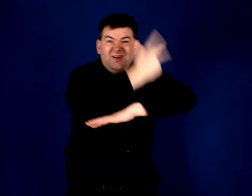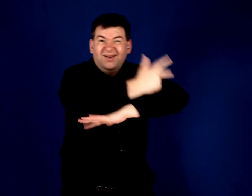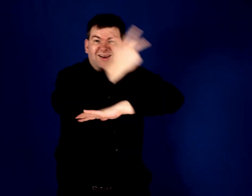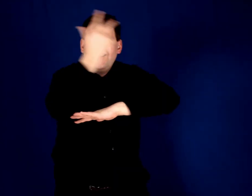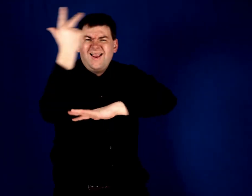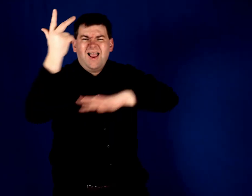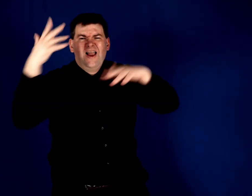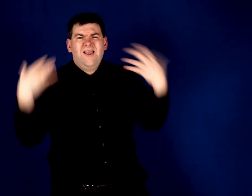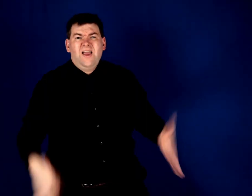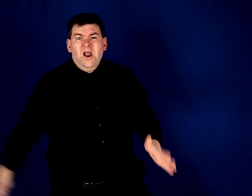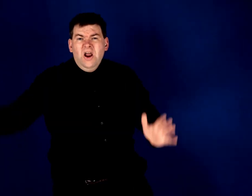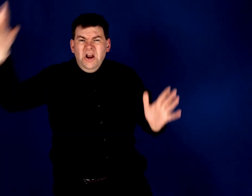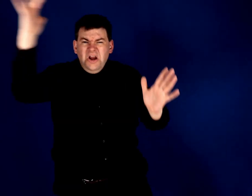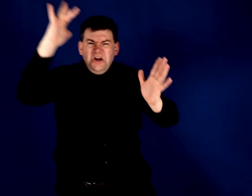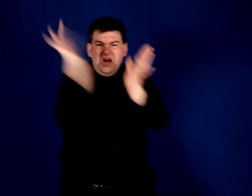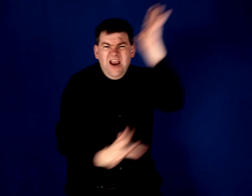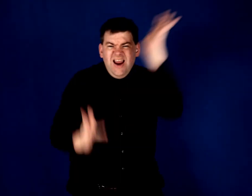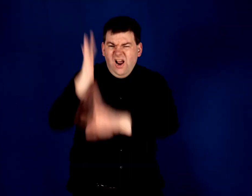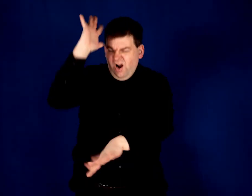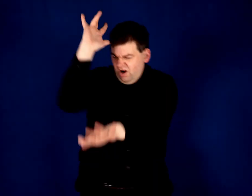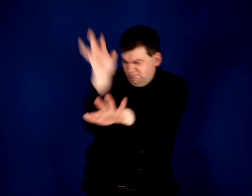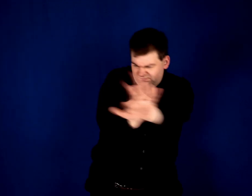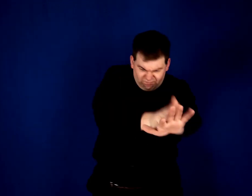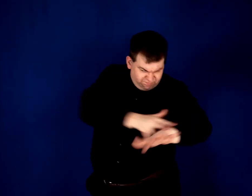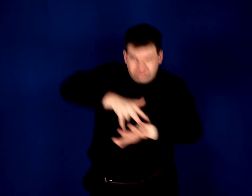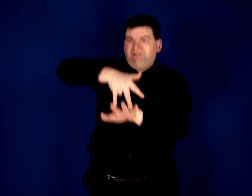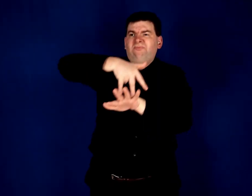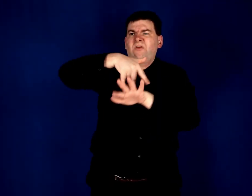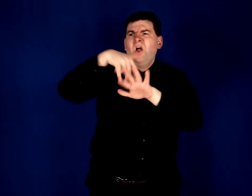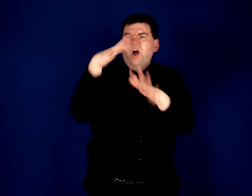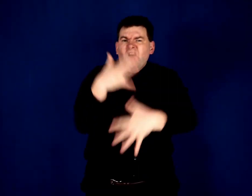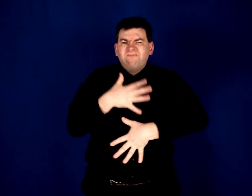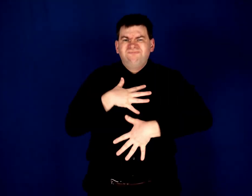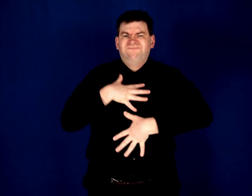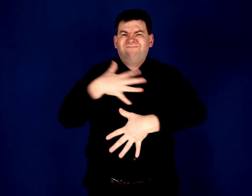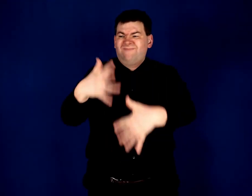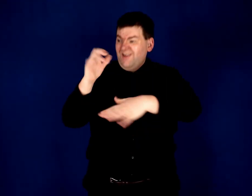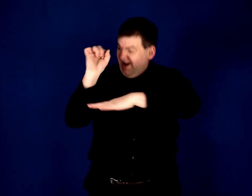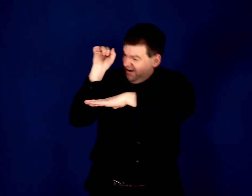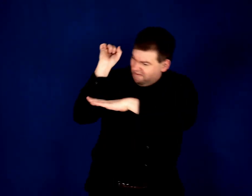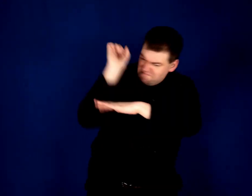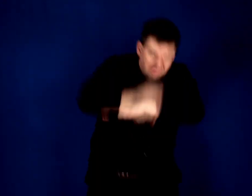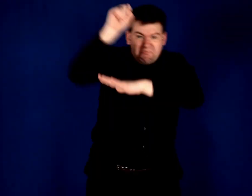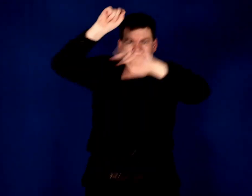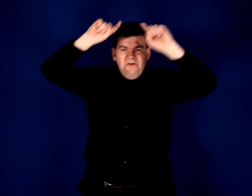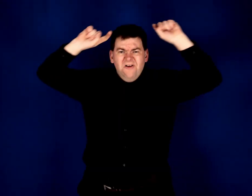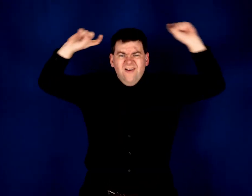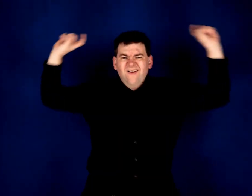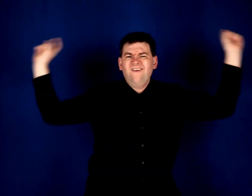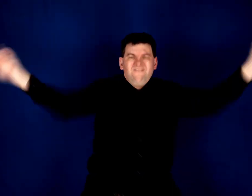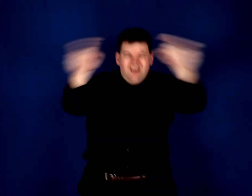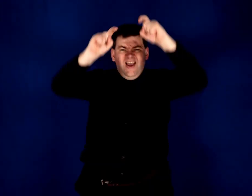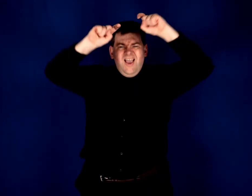day three, Jesus breathed And walked out of the grave in